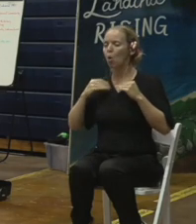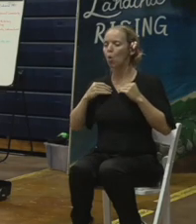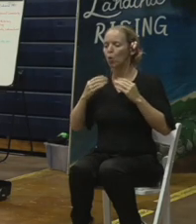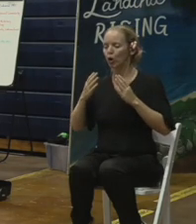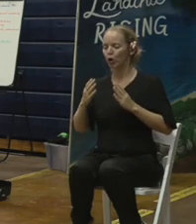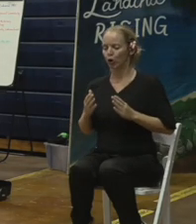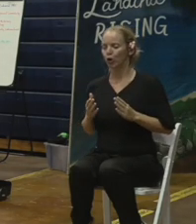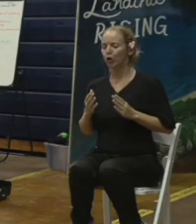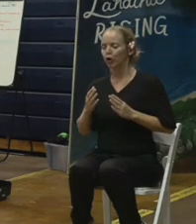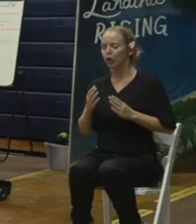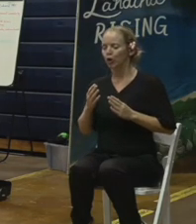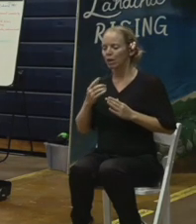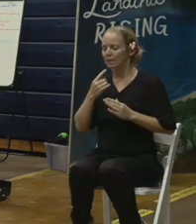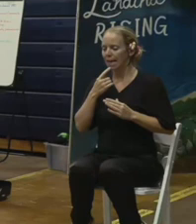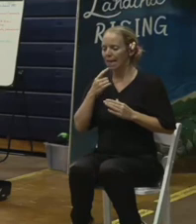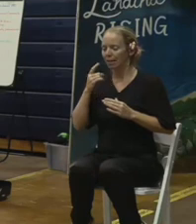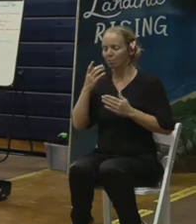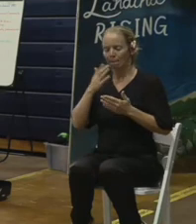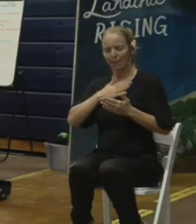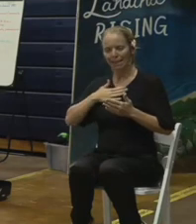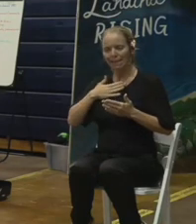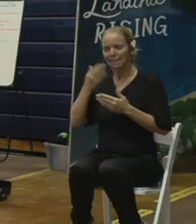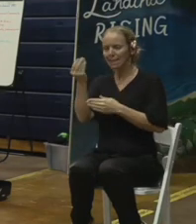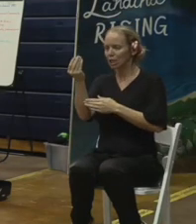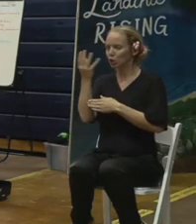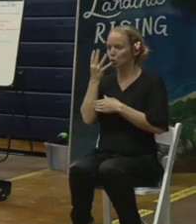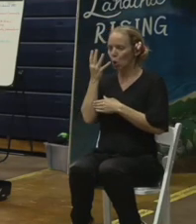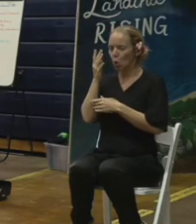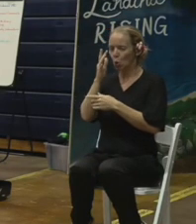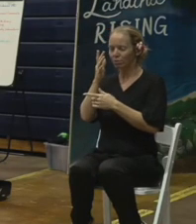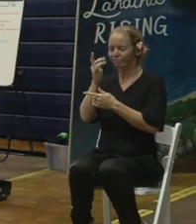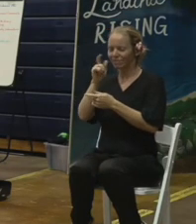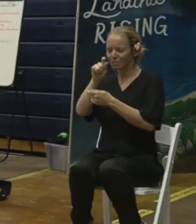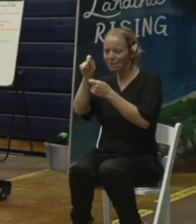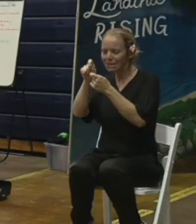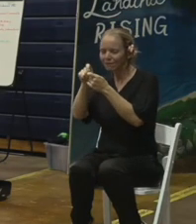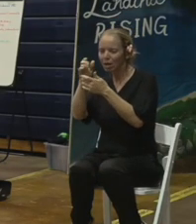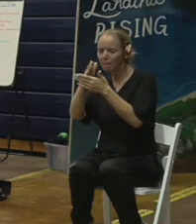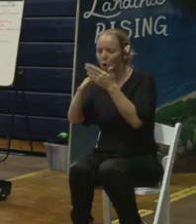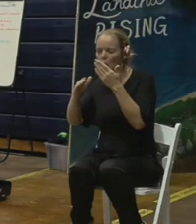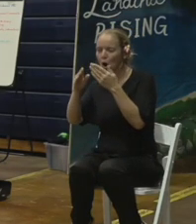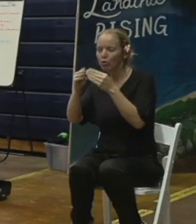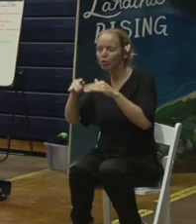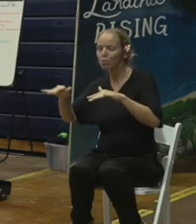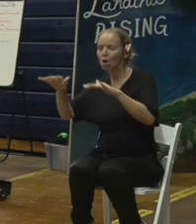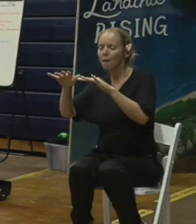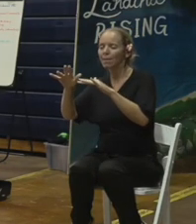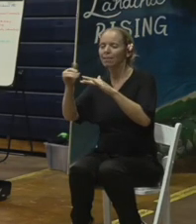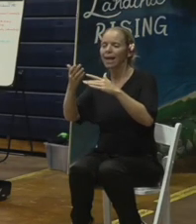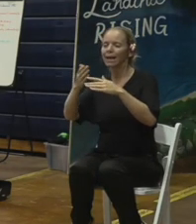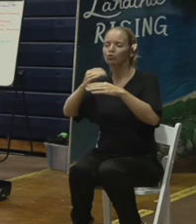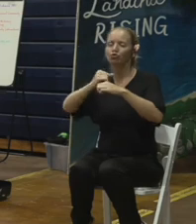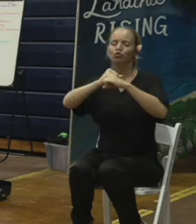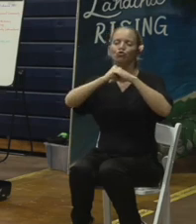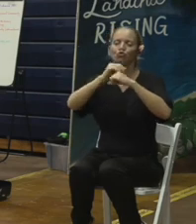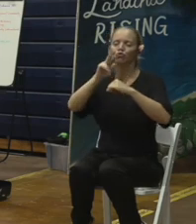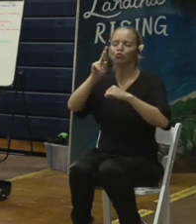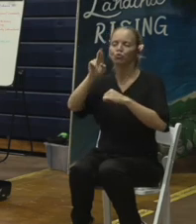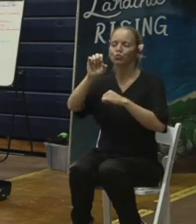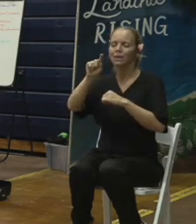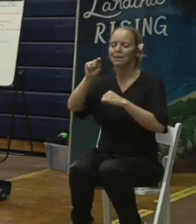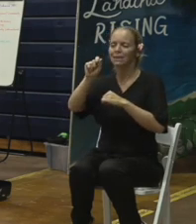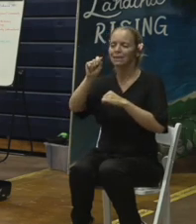pay extra close attention to. Retaining walls has been one of those that, as we've received ROEs, a lot of questions and a lot of discussion